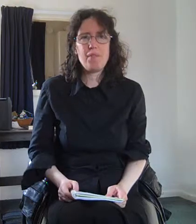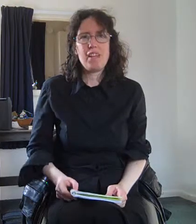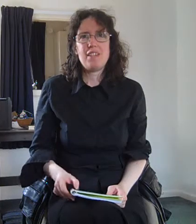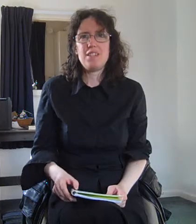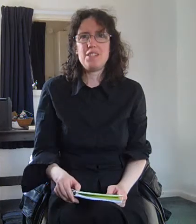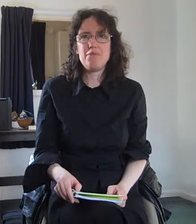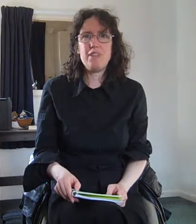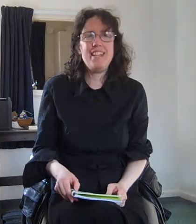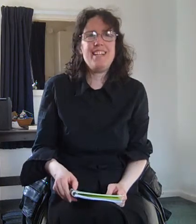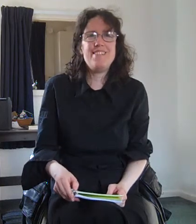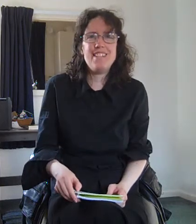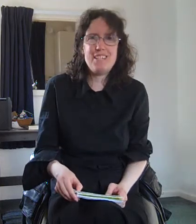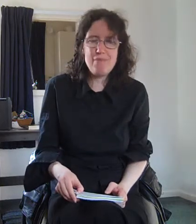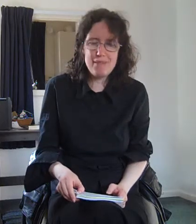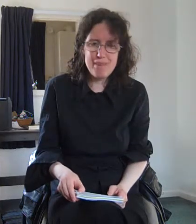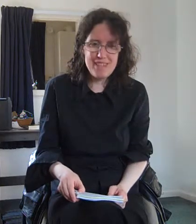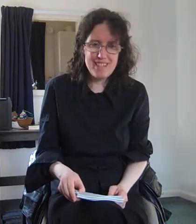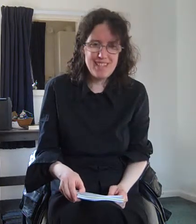This is a really really big myth.